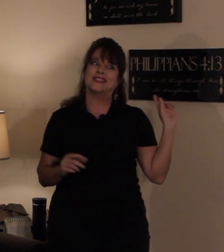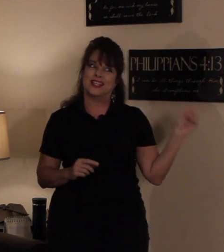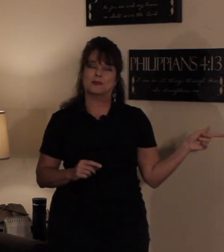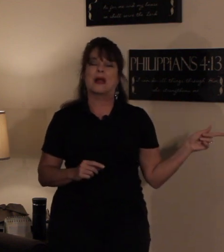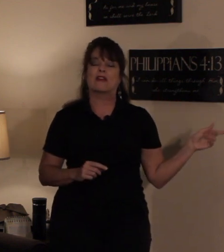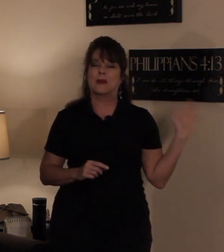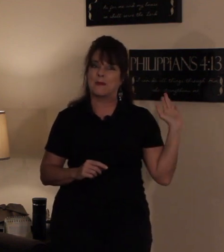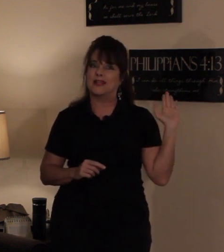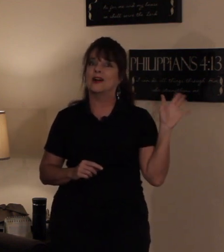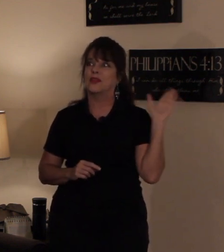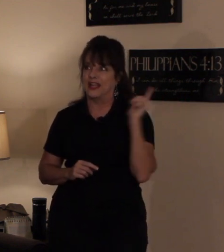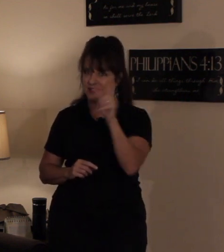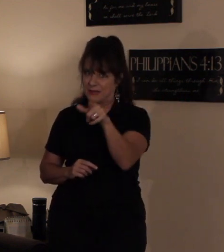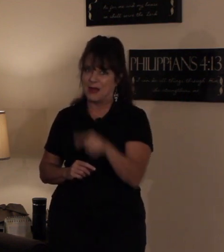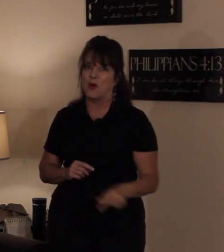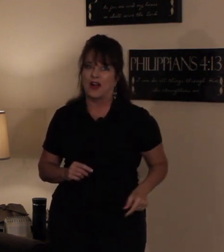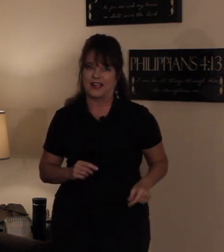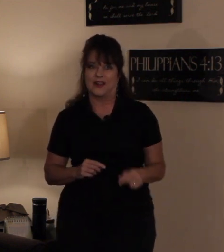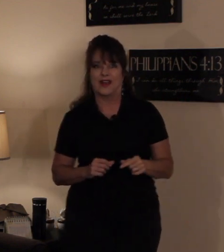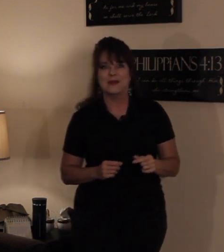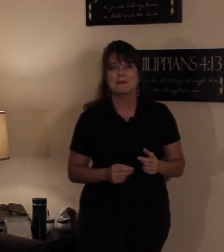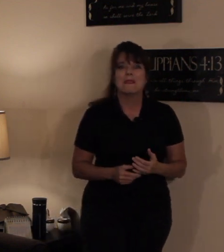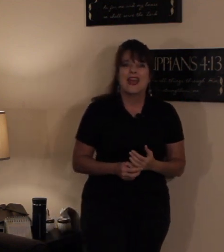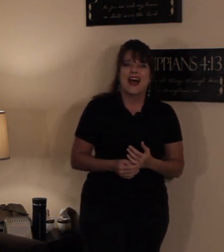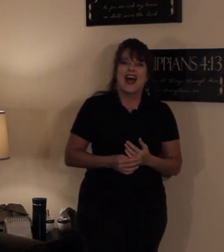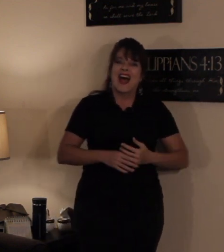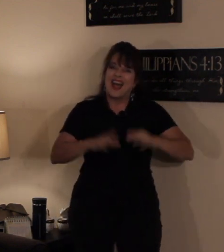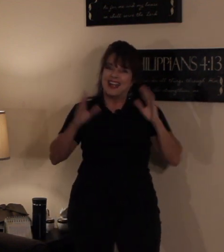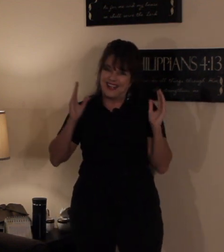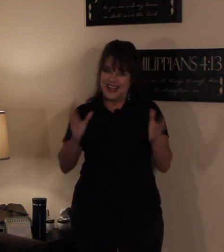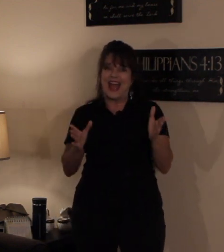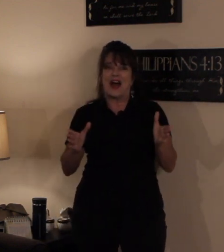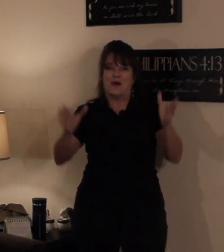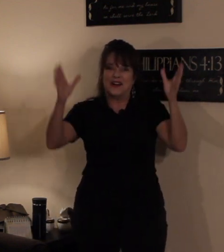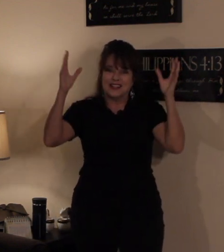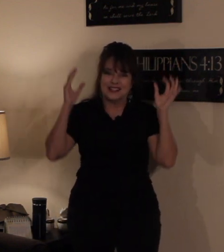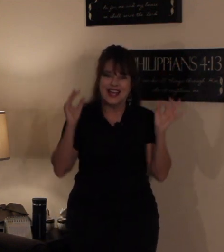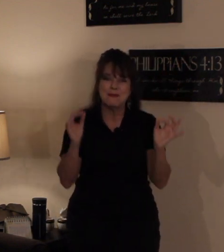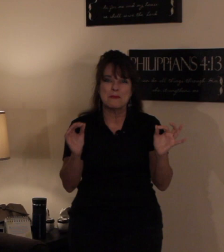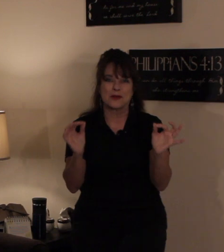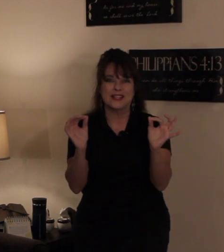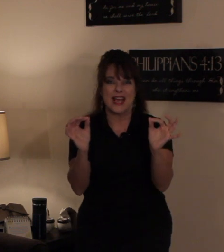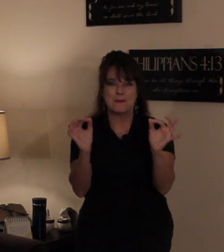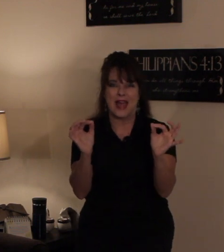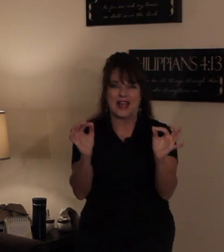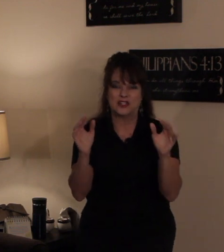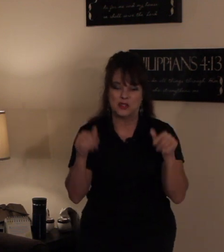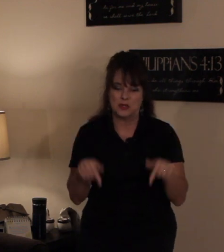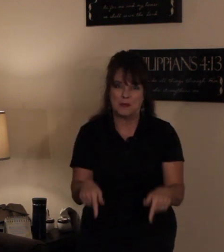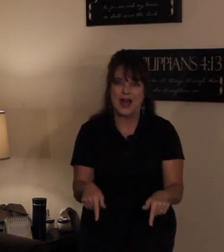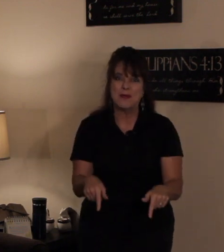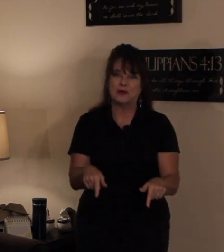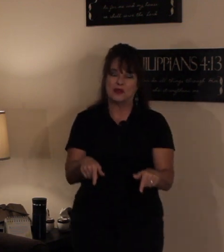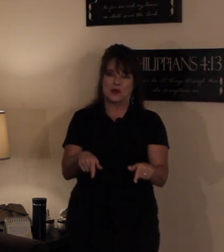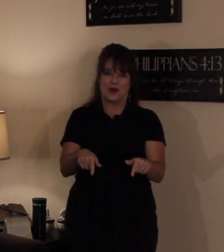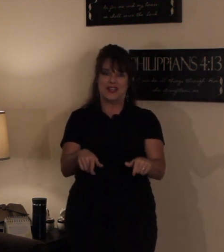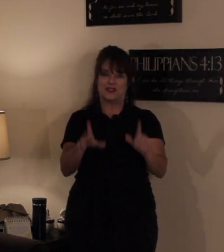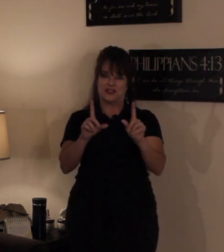it says private property, no thanks, keep on walking, all right? Now, let me bring that back to the Bible, all right? There's